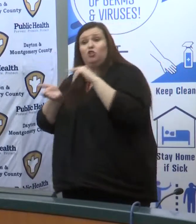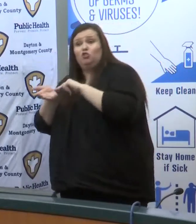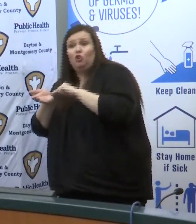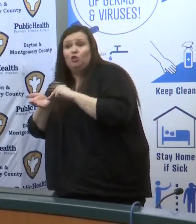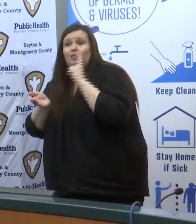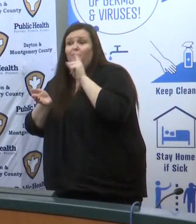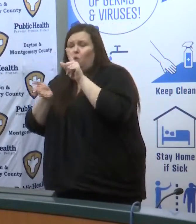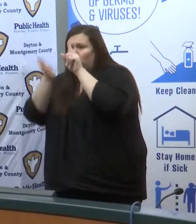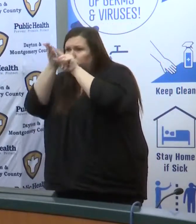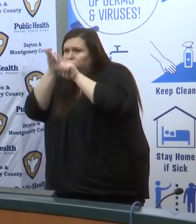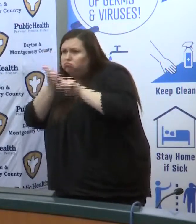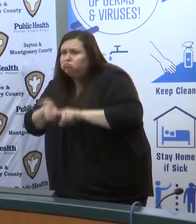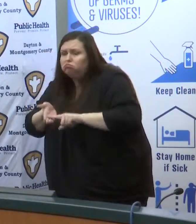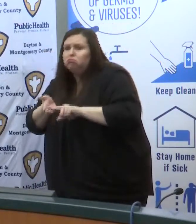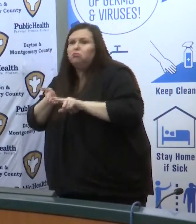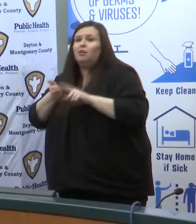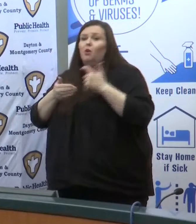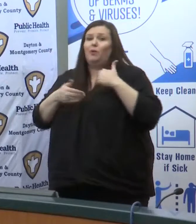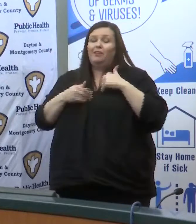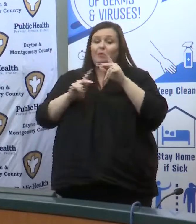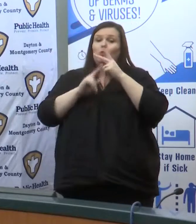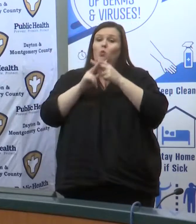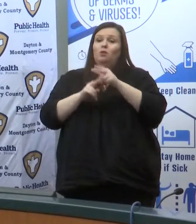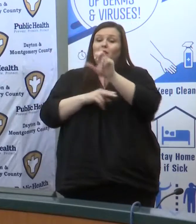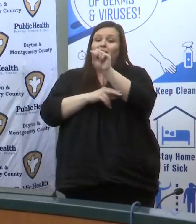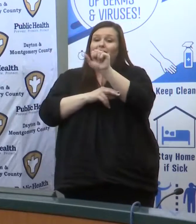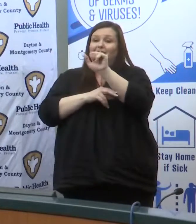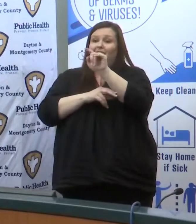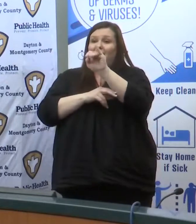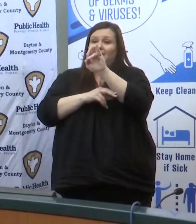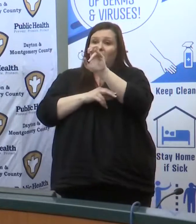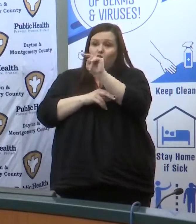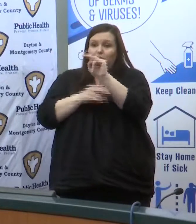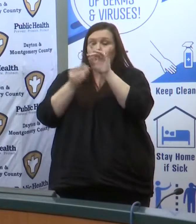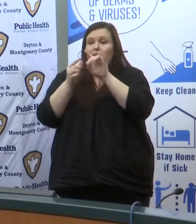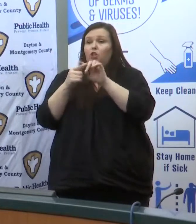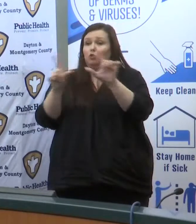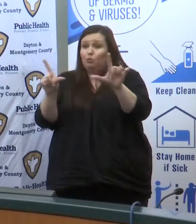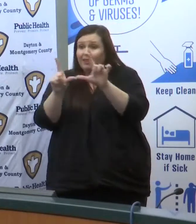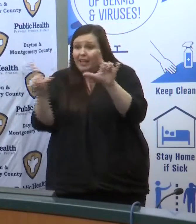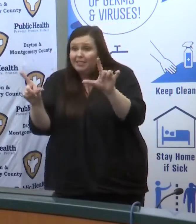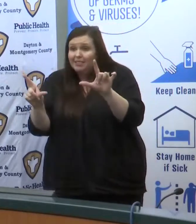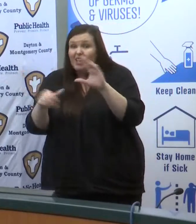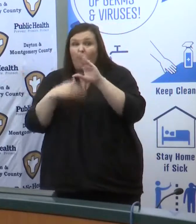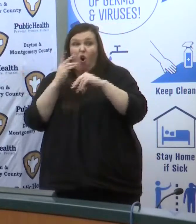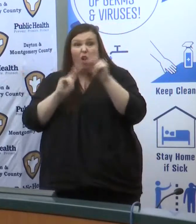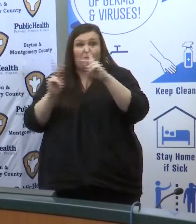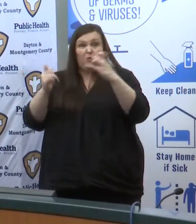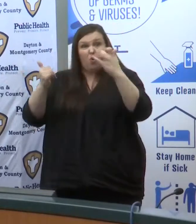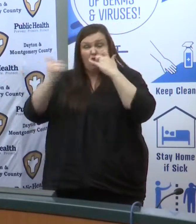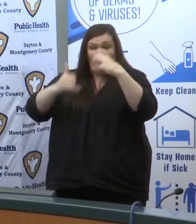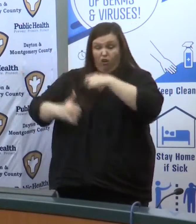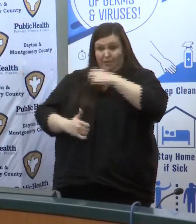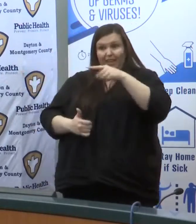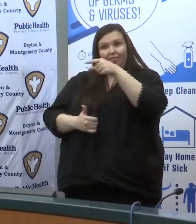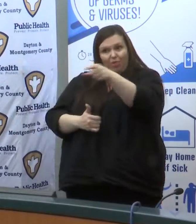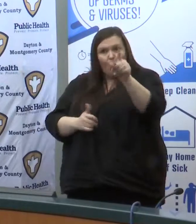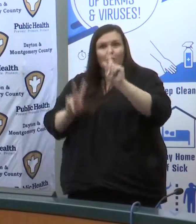tracing we have registered sanitarians handling the license programs and all of those complaints that you're hearing about